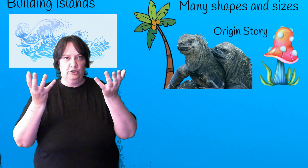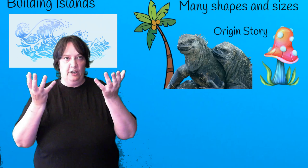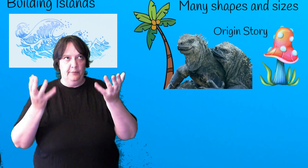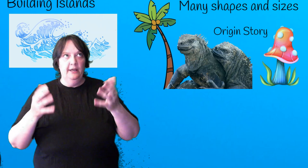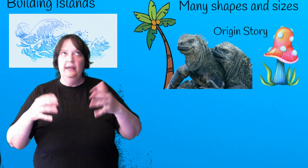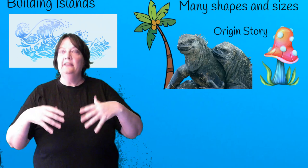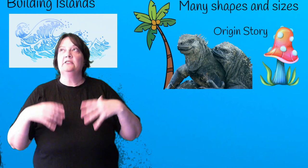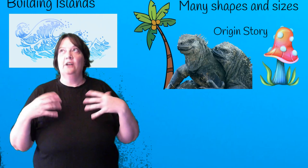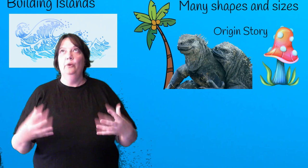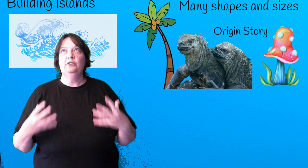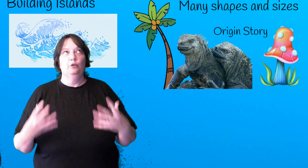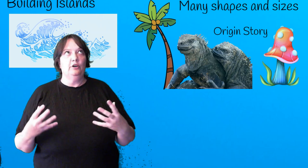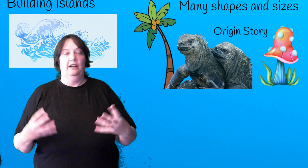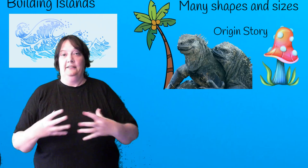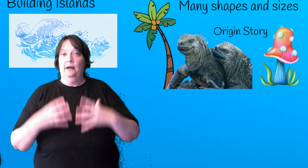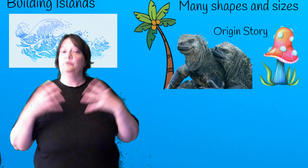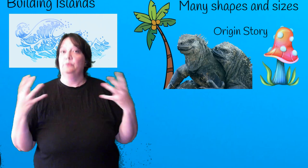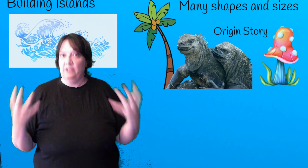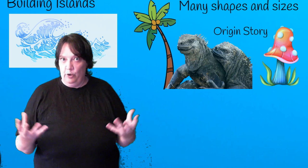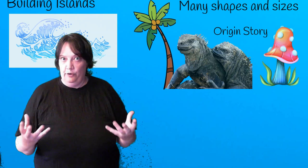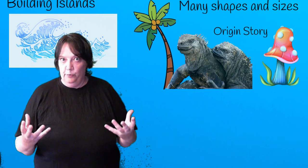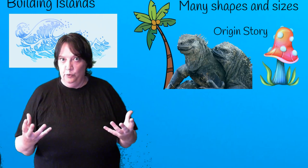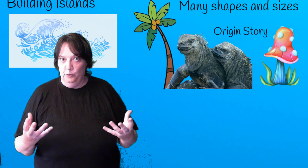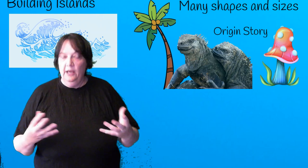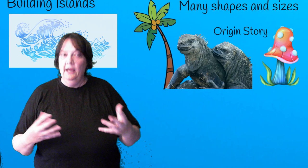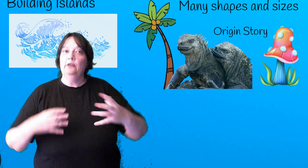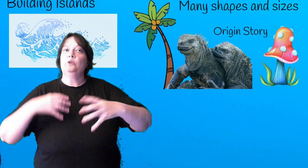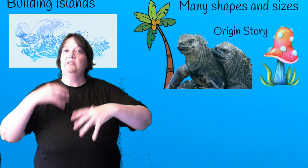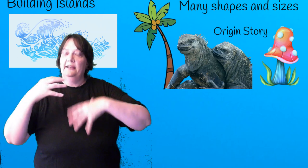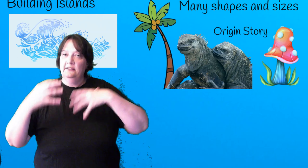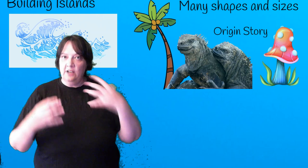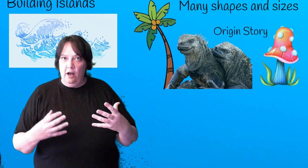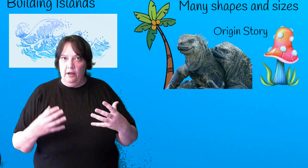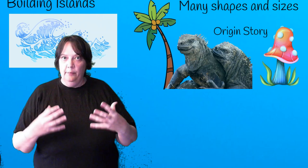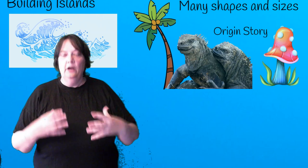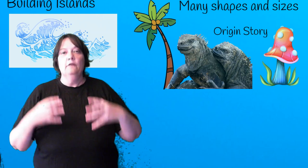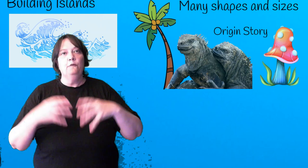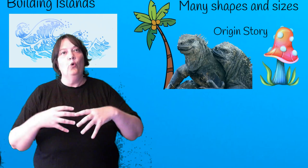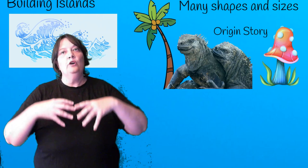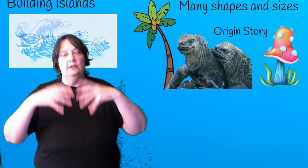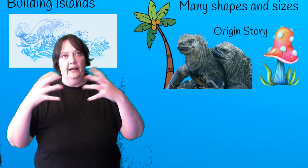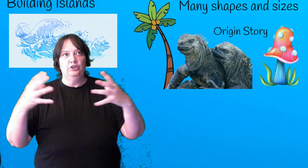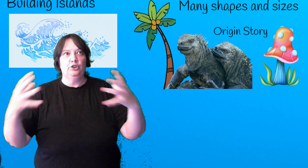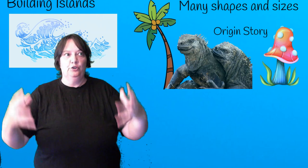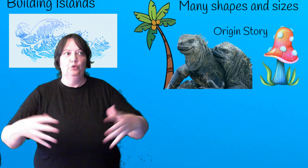it up, it's going to look like it comes from somewhere on the moon. It will take time for nature to